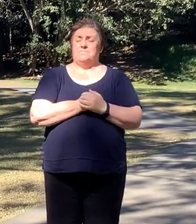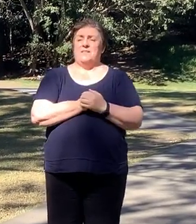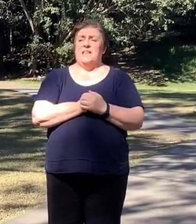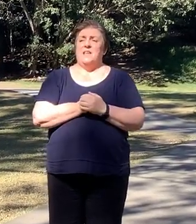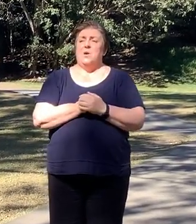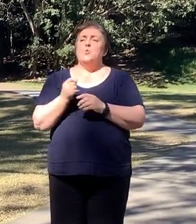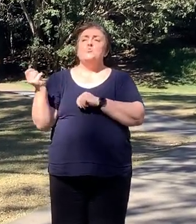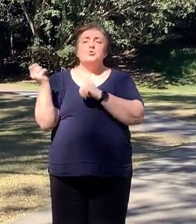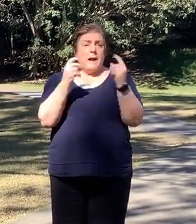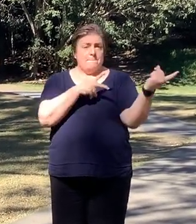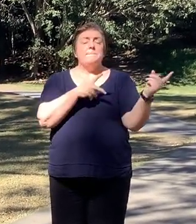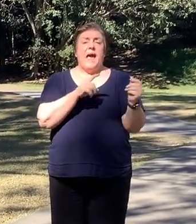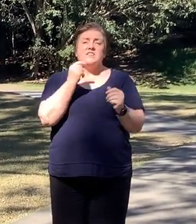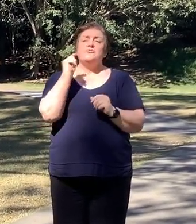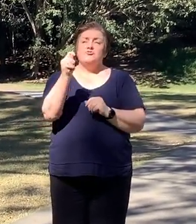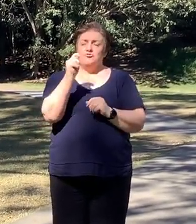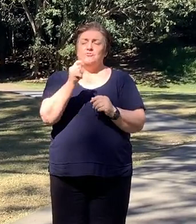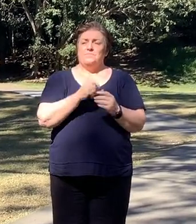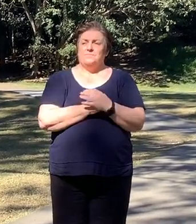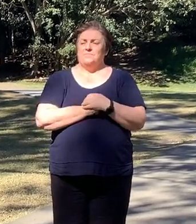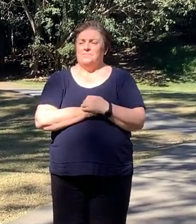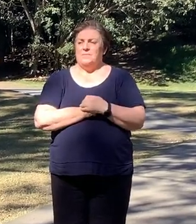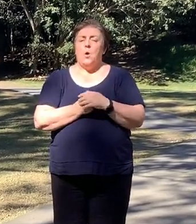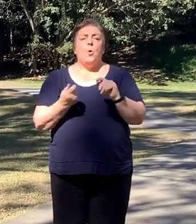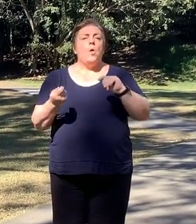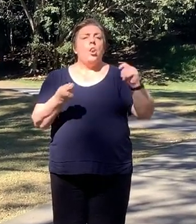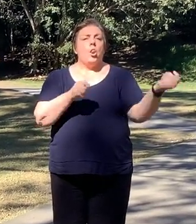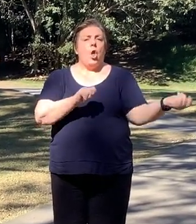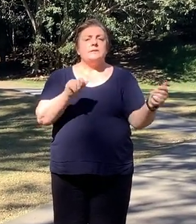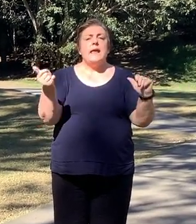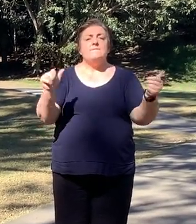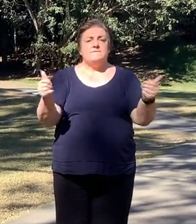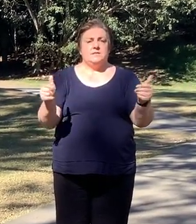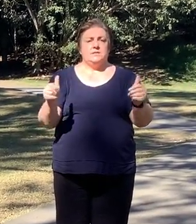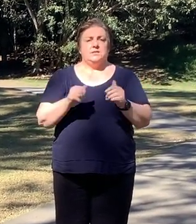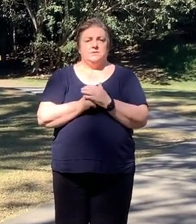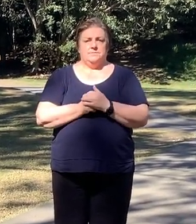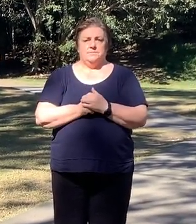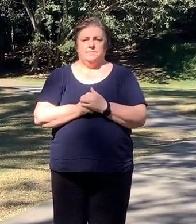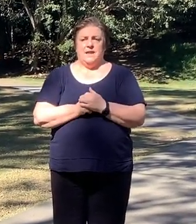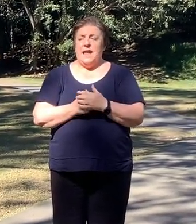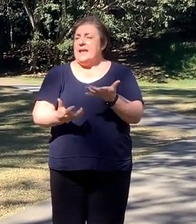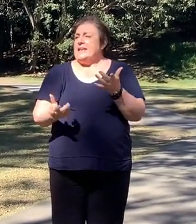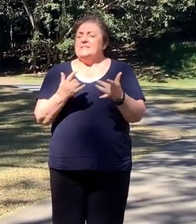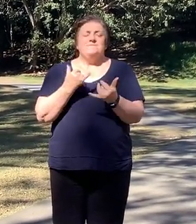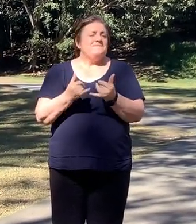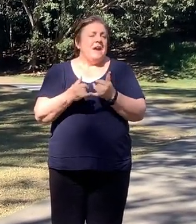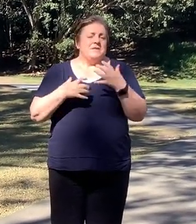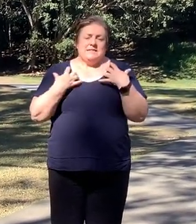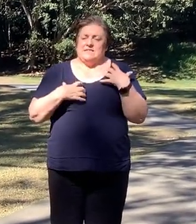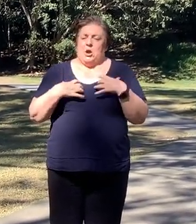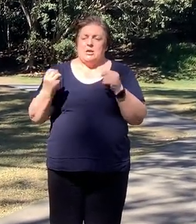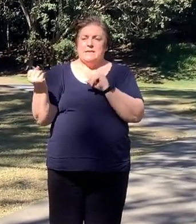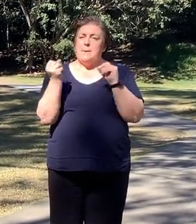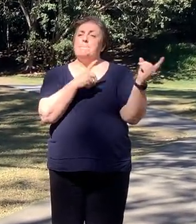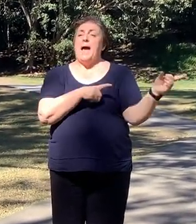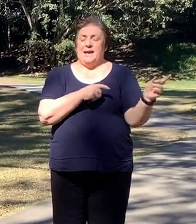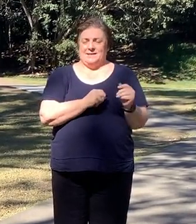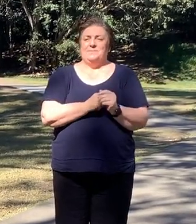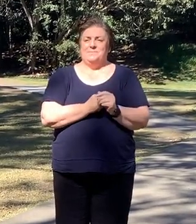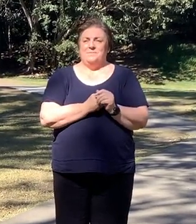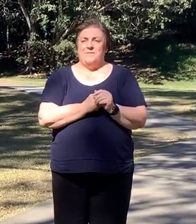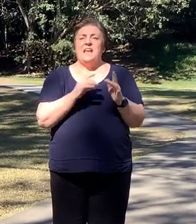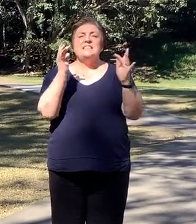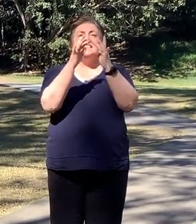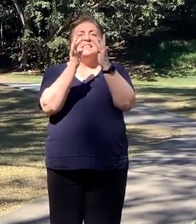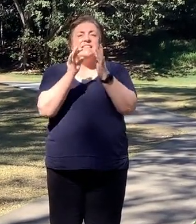return as soon as lockdown is finished. So I spoke to him last night. He's super excited about coming back and reconnecting